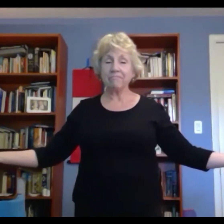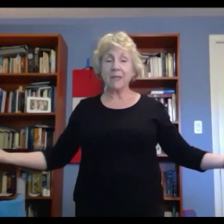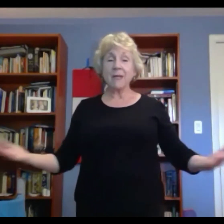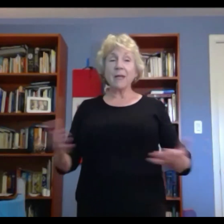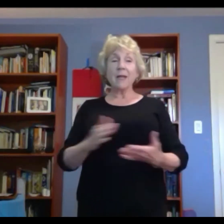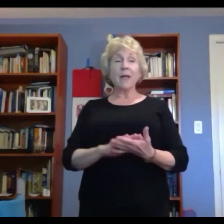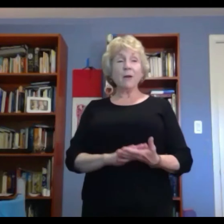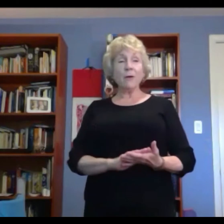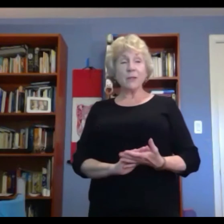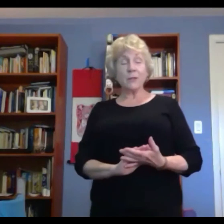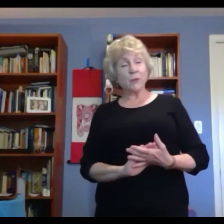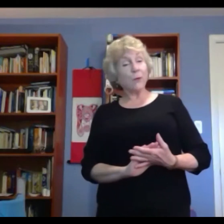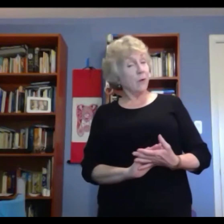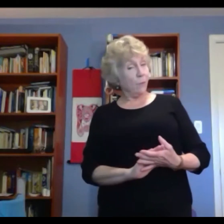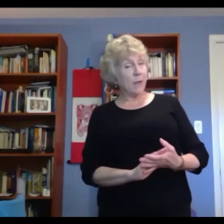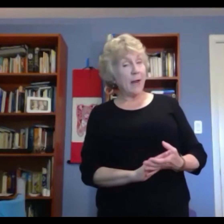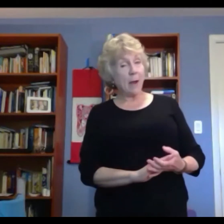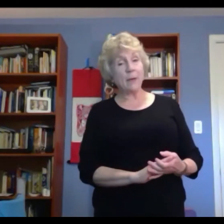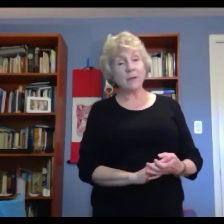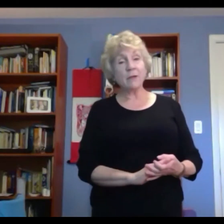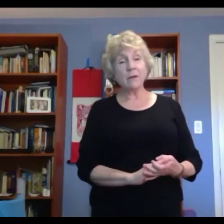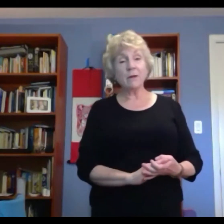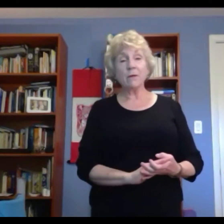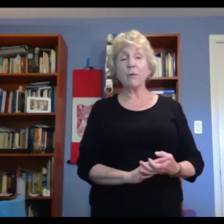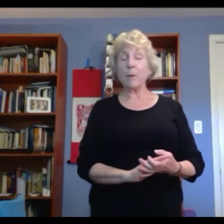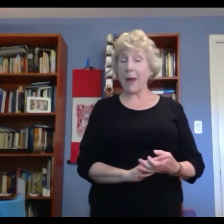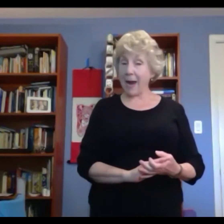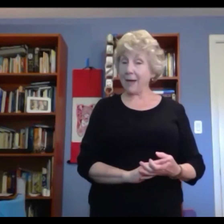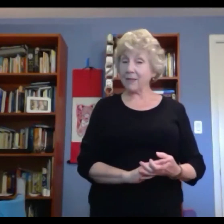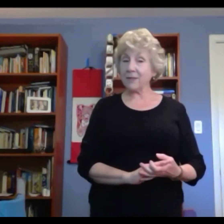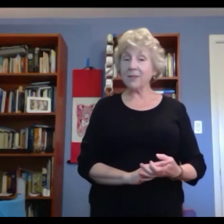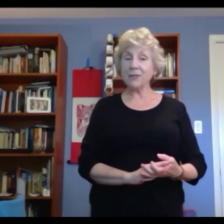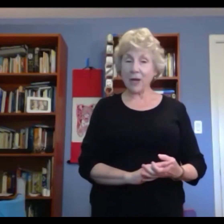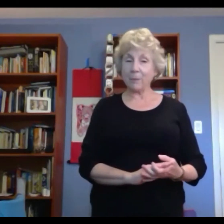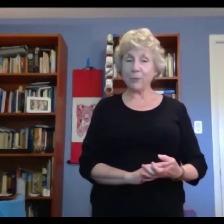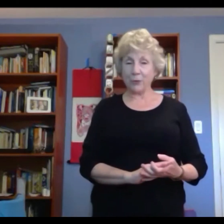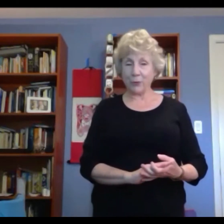Here is the story of what happened from Acts chapter 2.